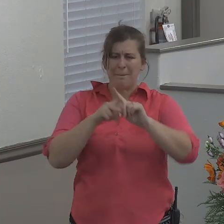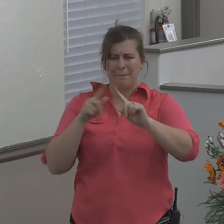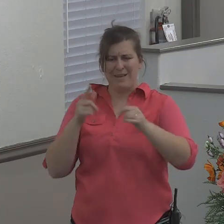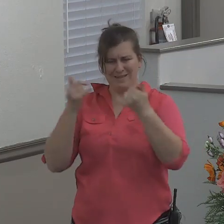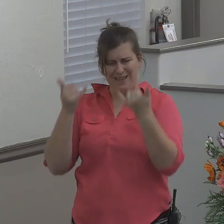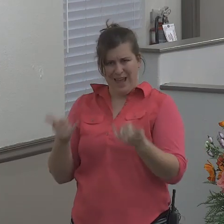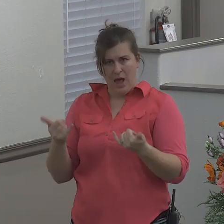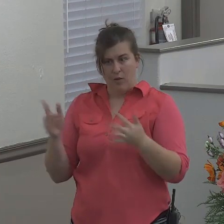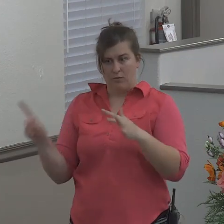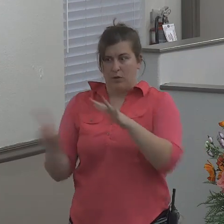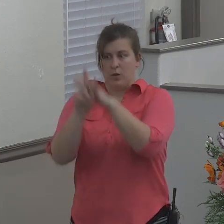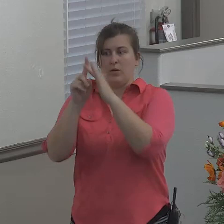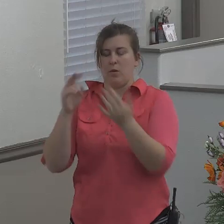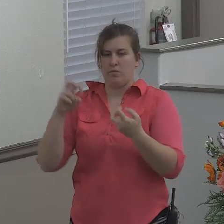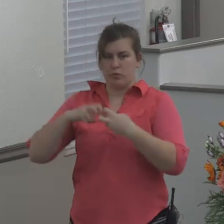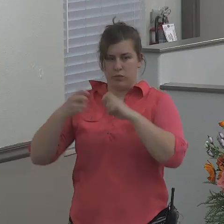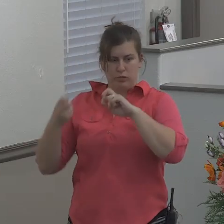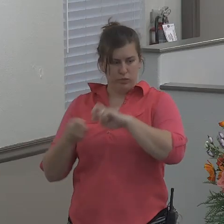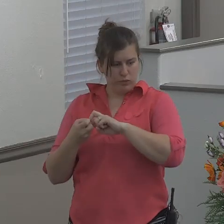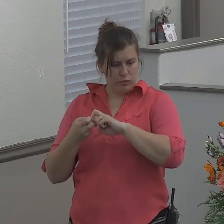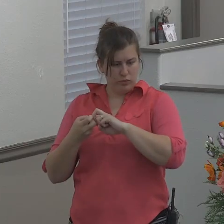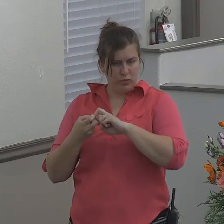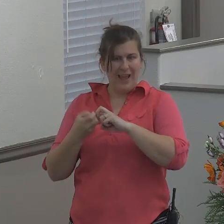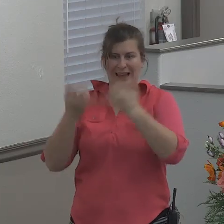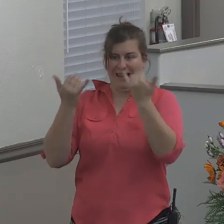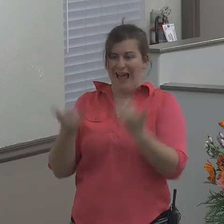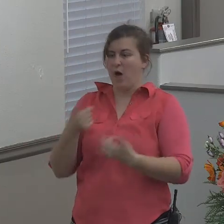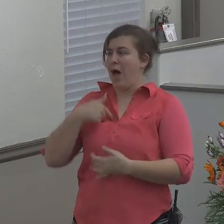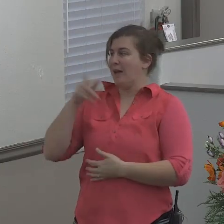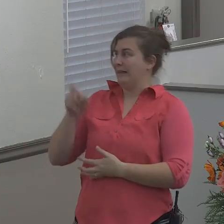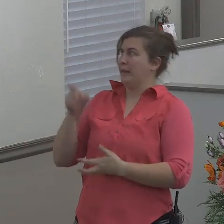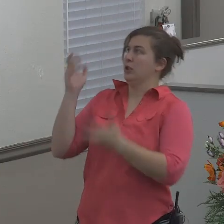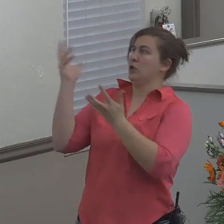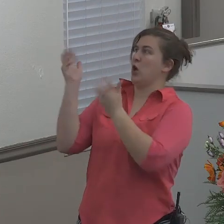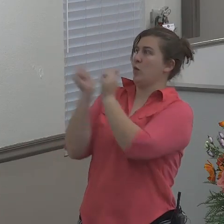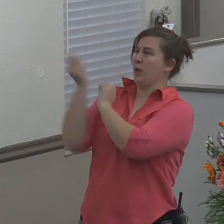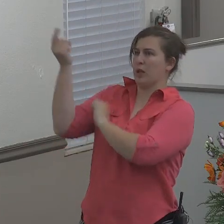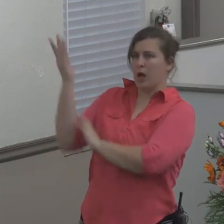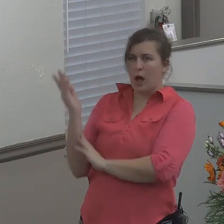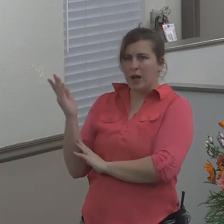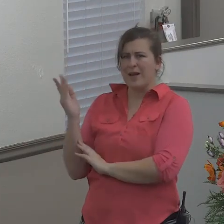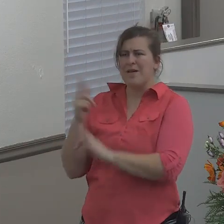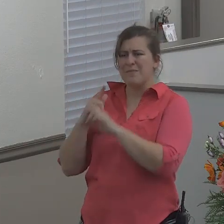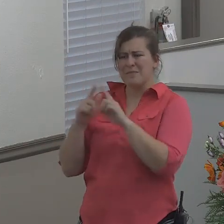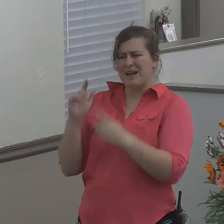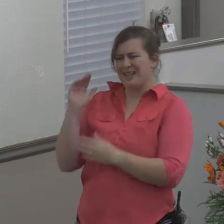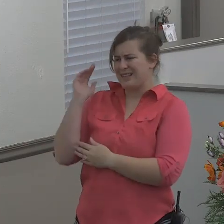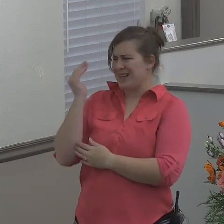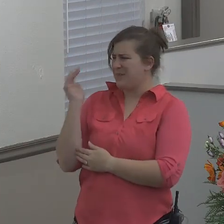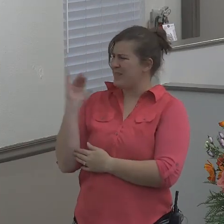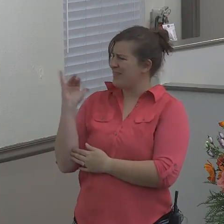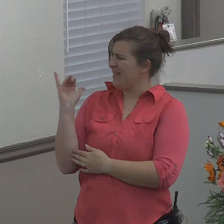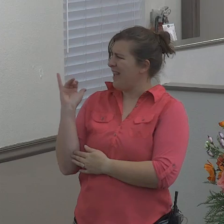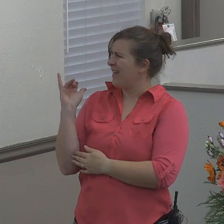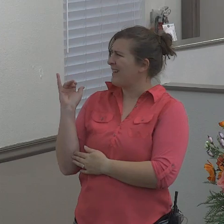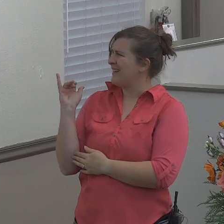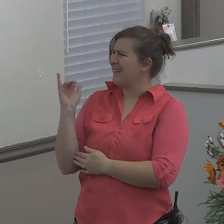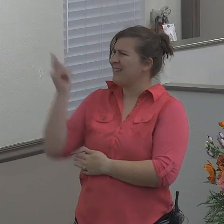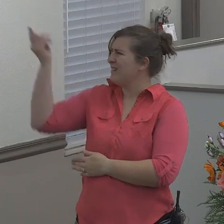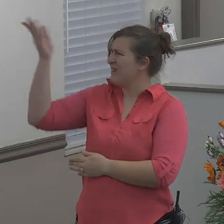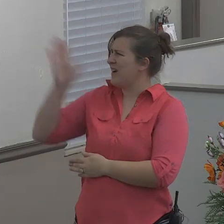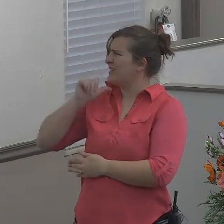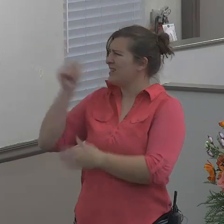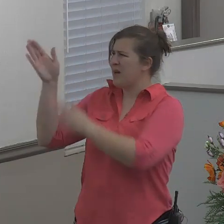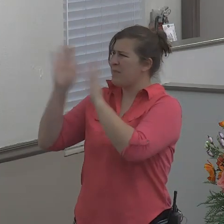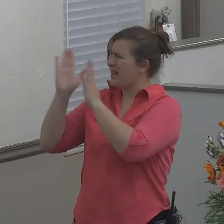problems and now you want to talk to God. But it feels like there's a busy signal every time you